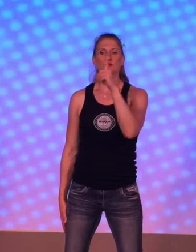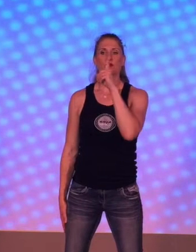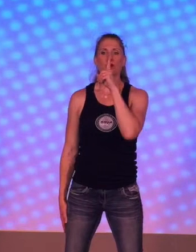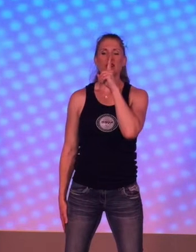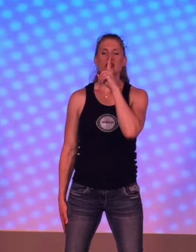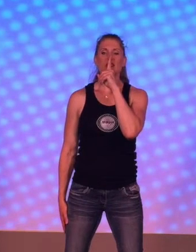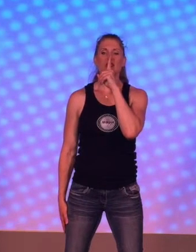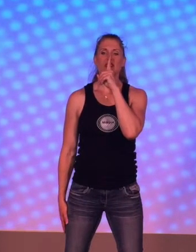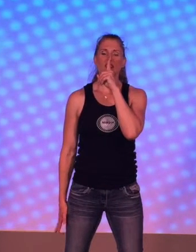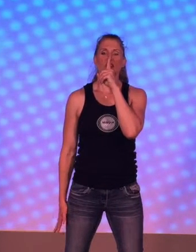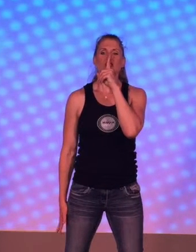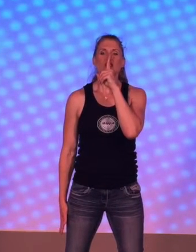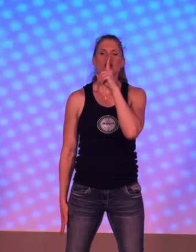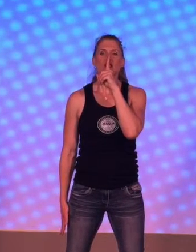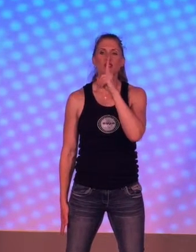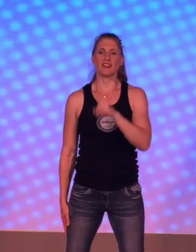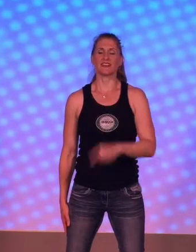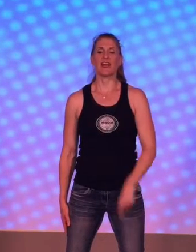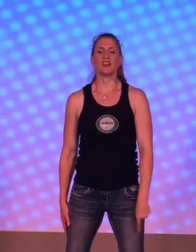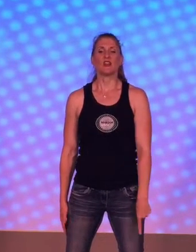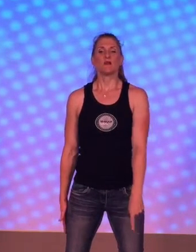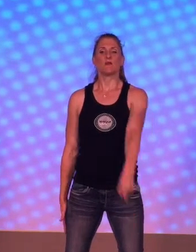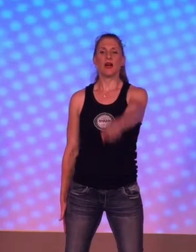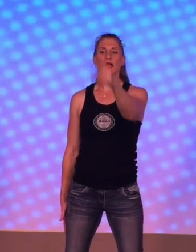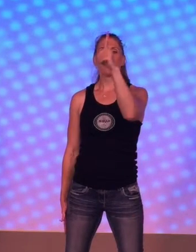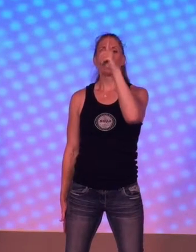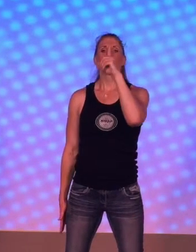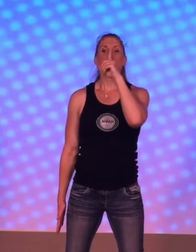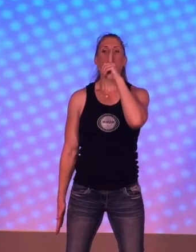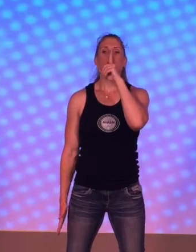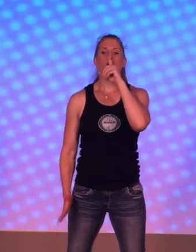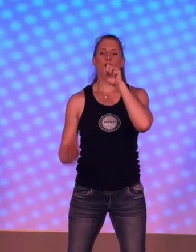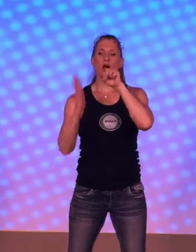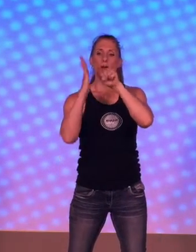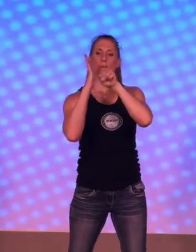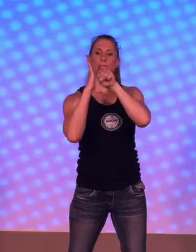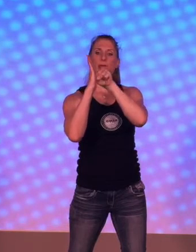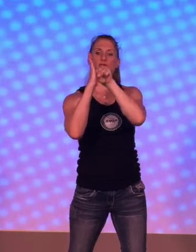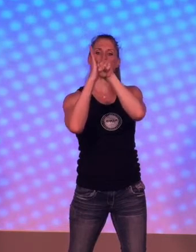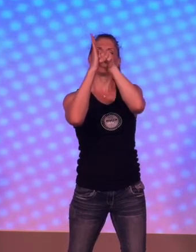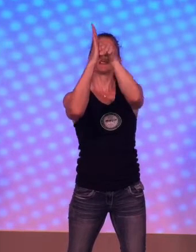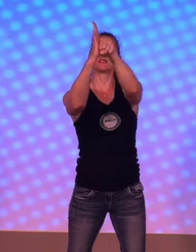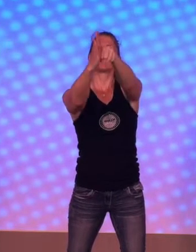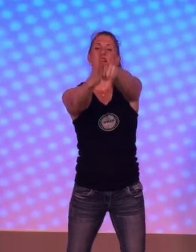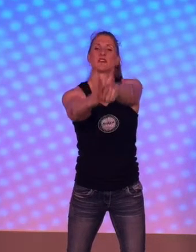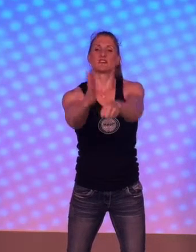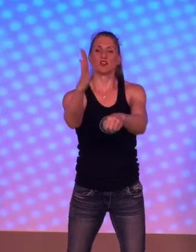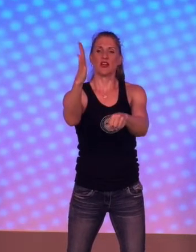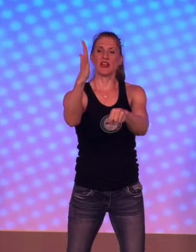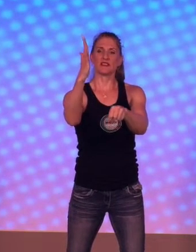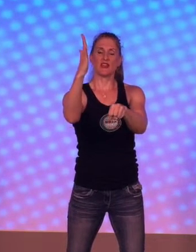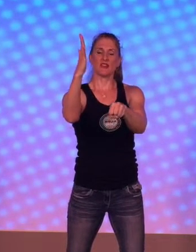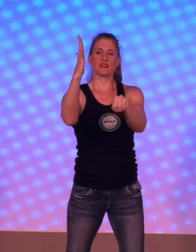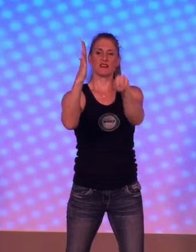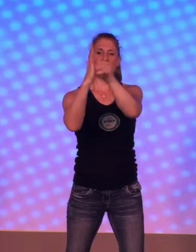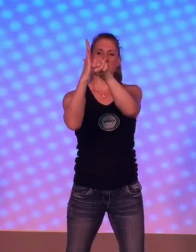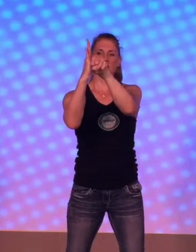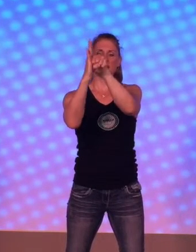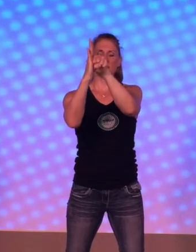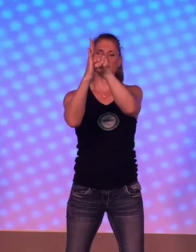promise, like you're telling shh, like that. My promise. So, your hands out like this, and this hand's